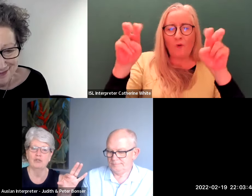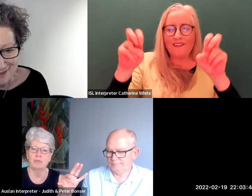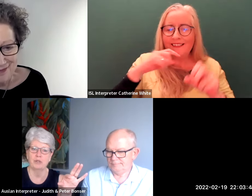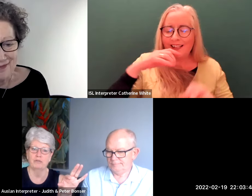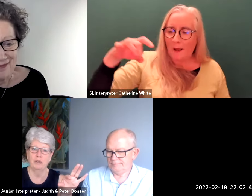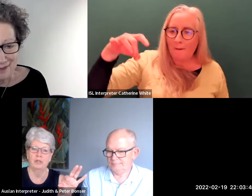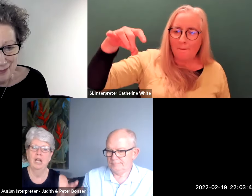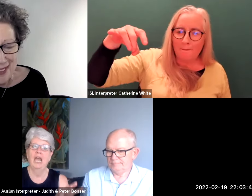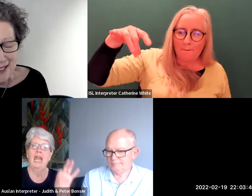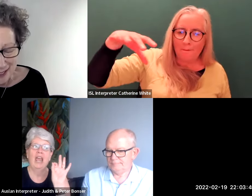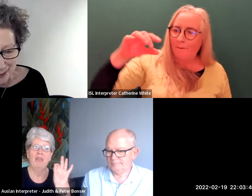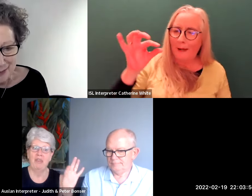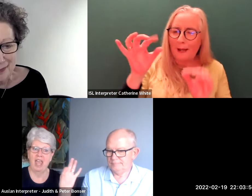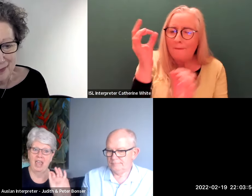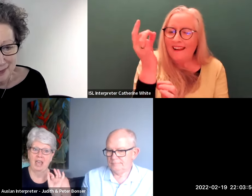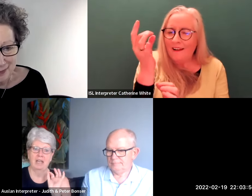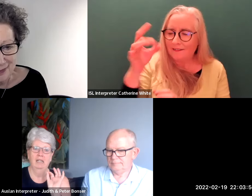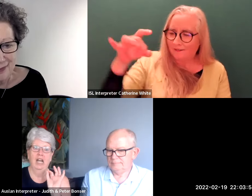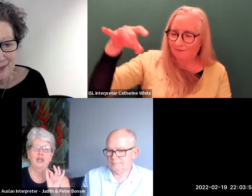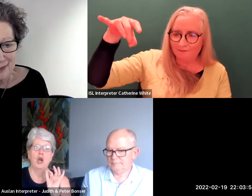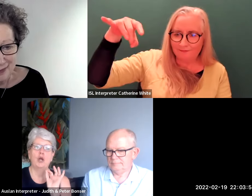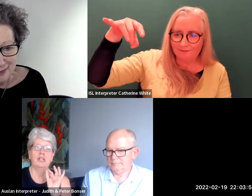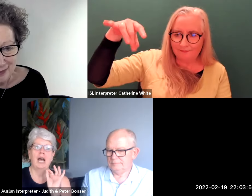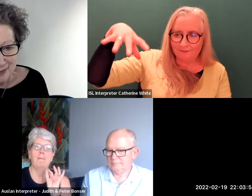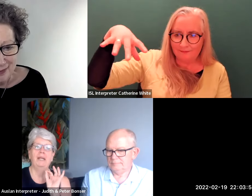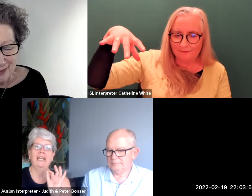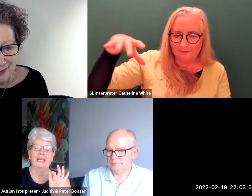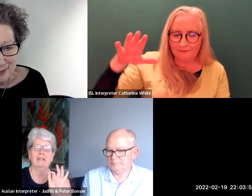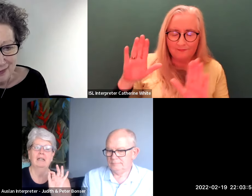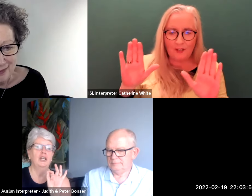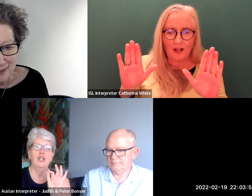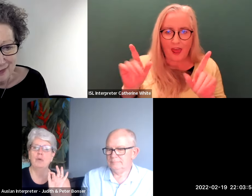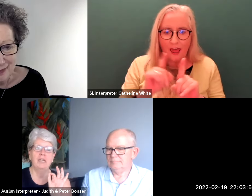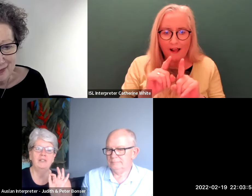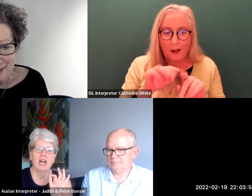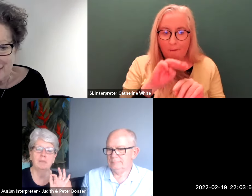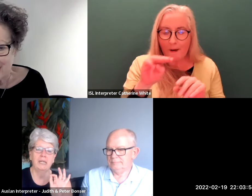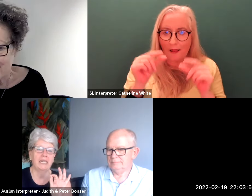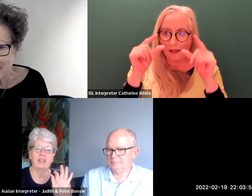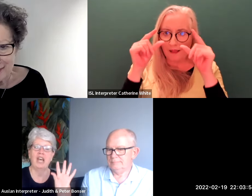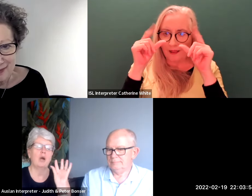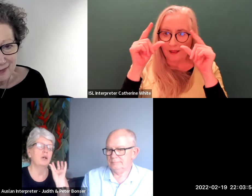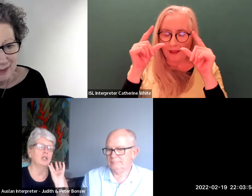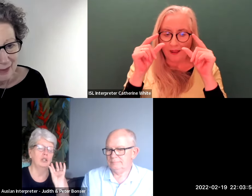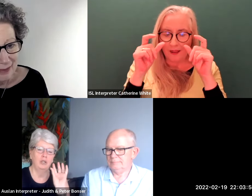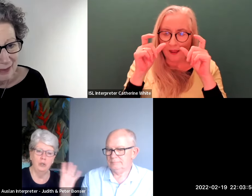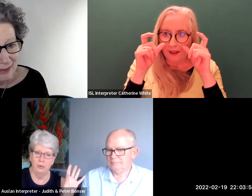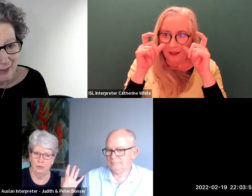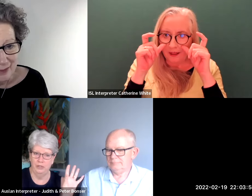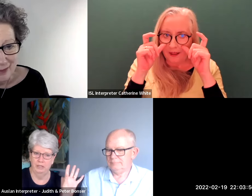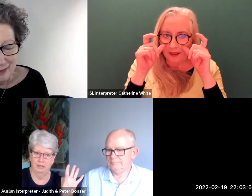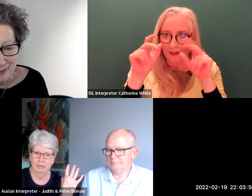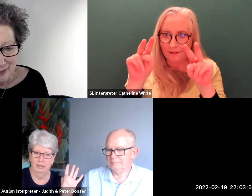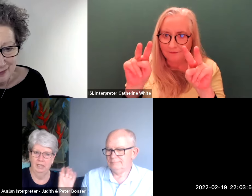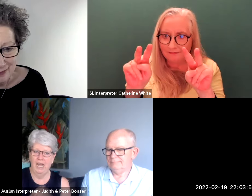would hear it drop to the floor they're not a blink nobody's eyes blinked they were glued